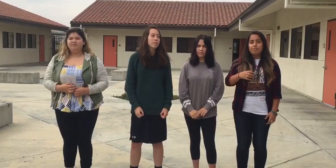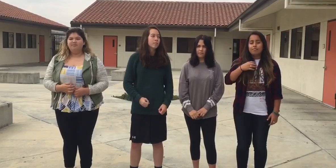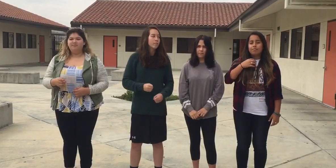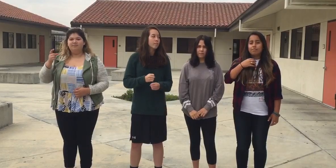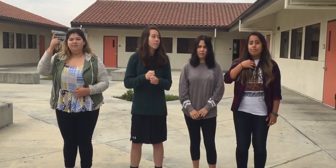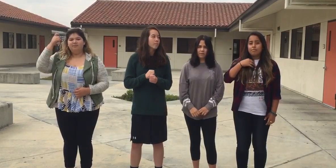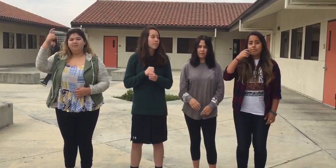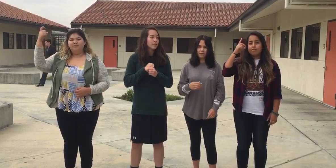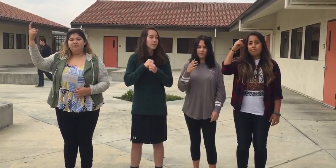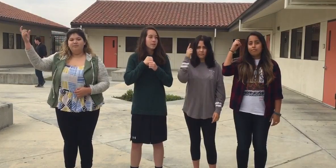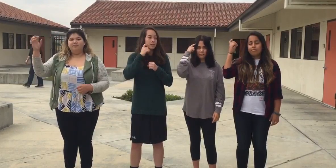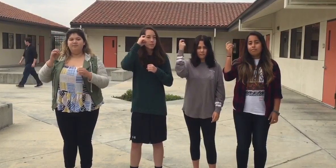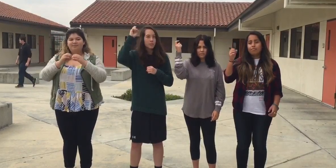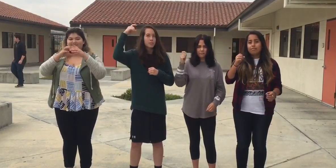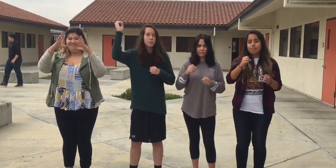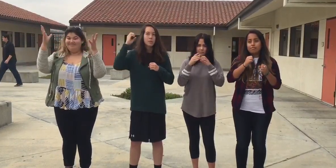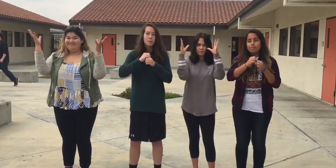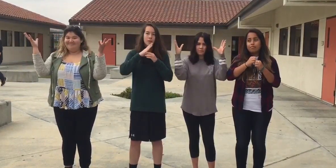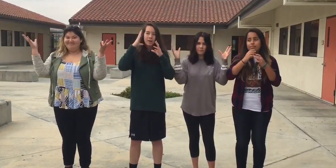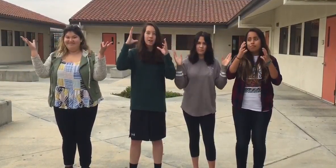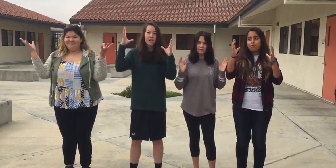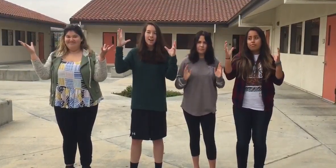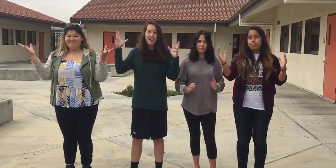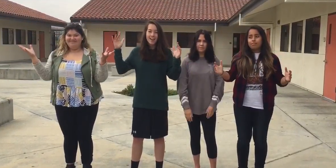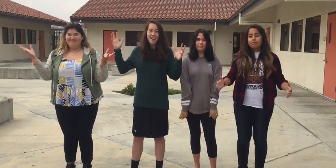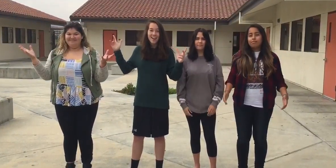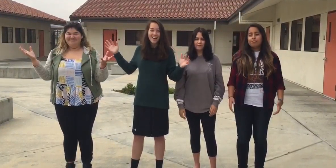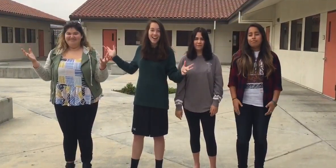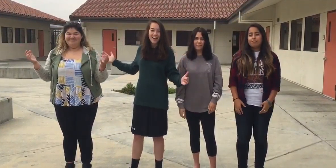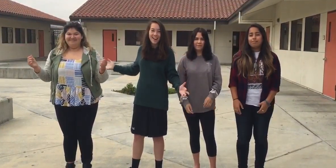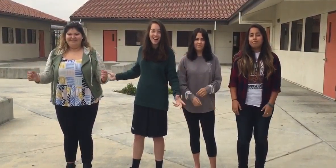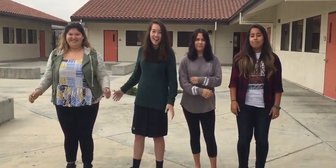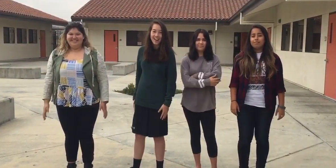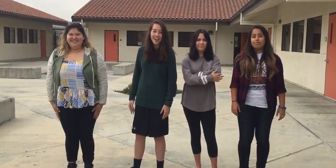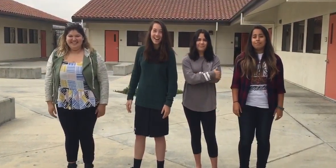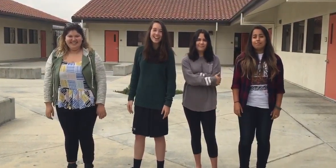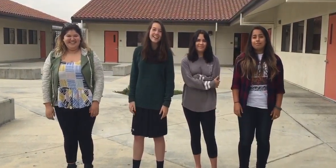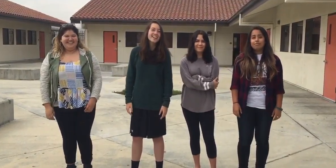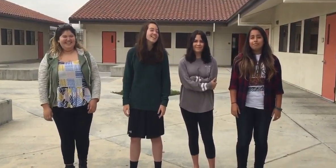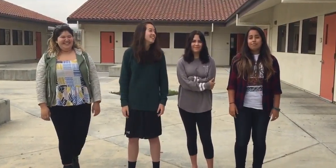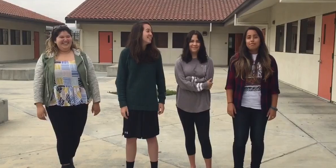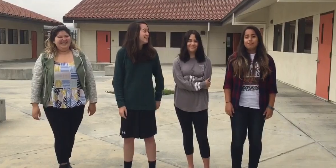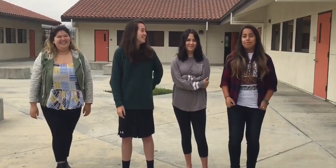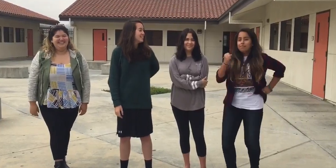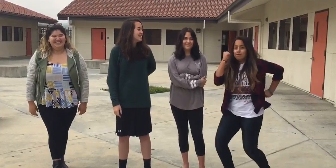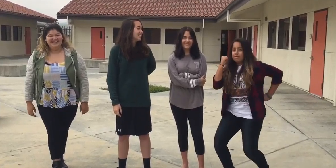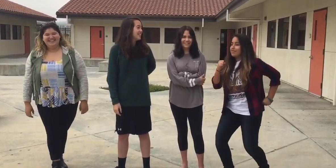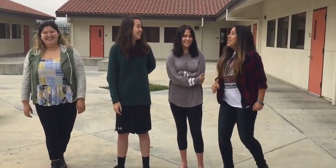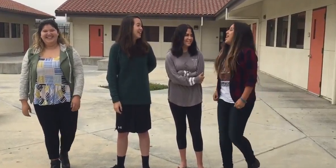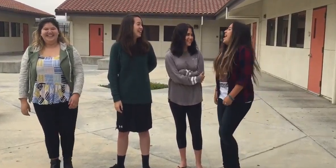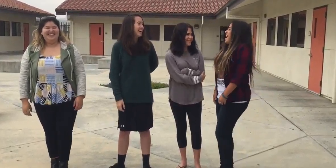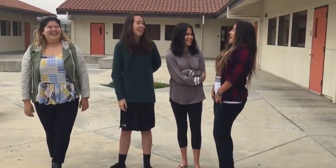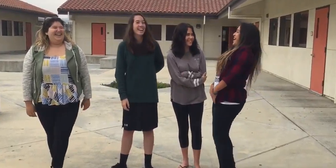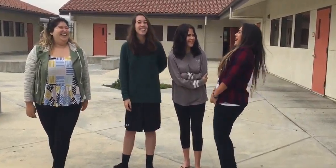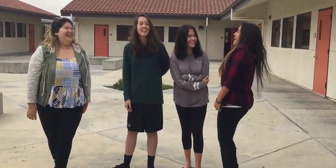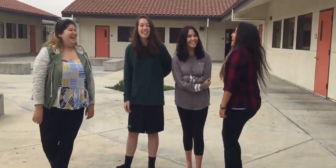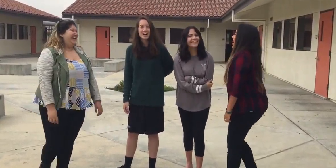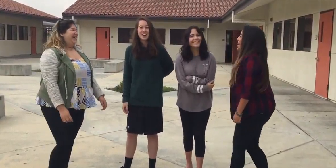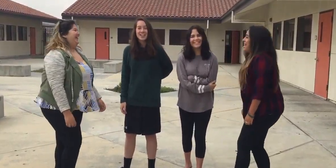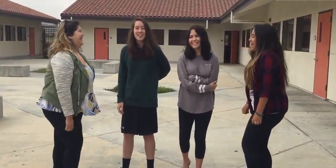It's hard to say that I'd rather stay awake When I'm asleep Because my dreams are bursting